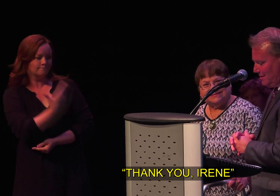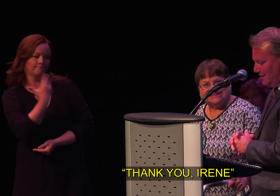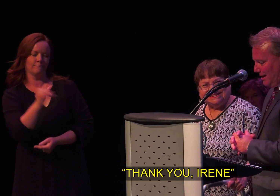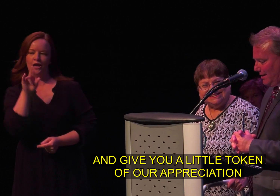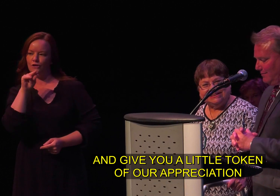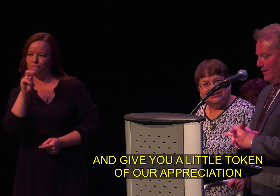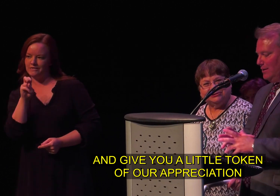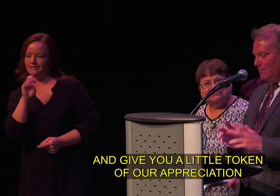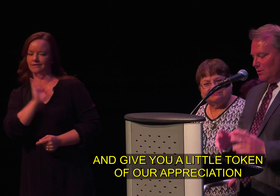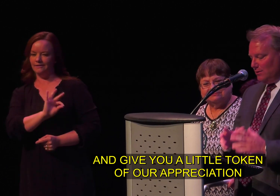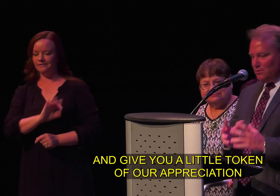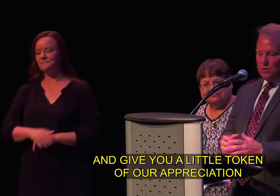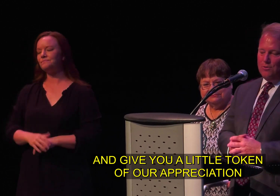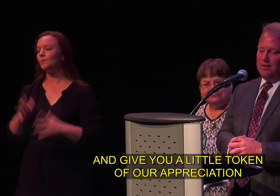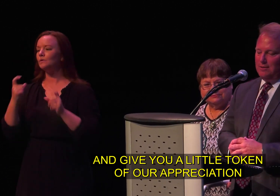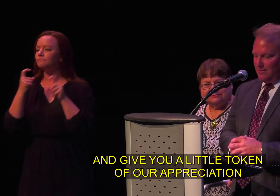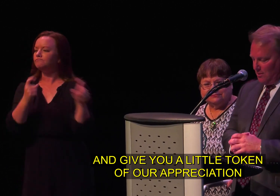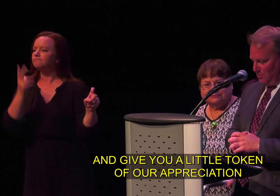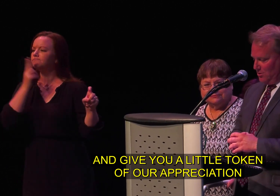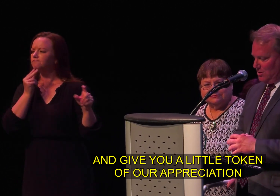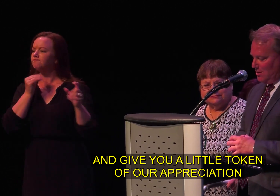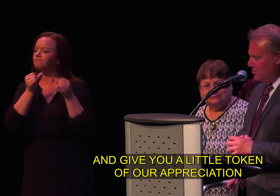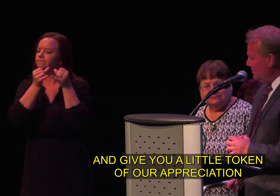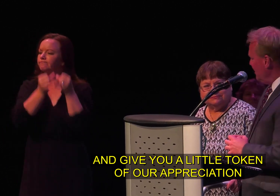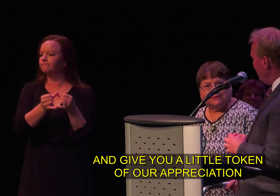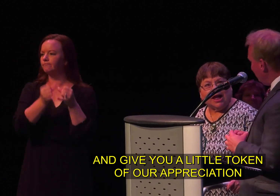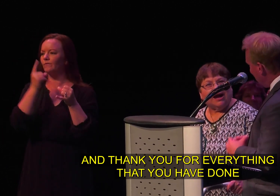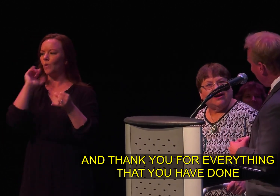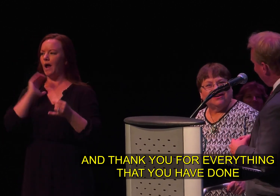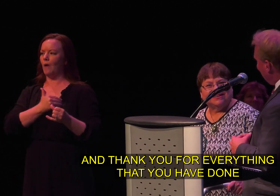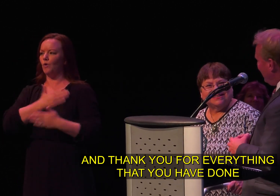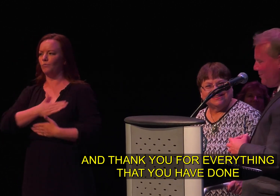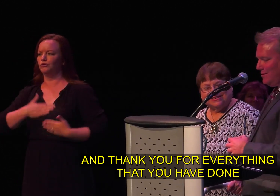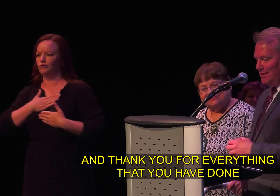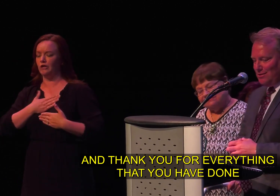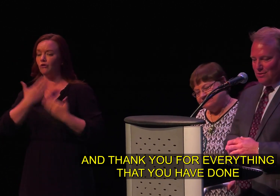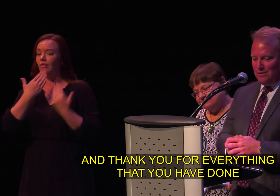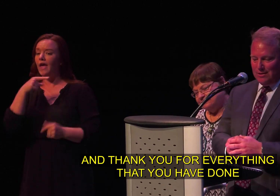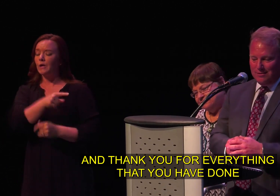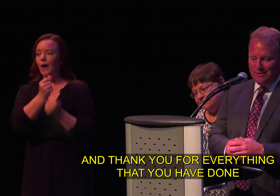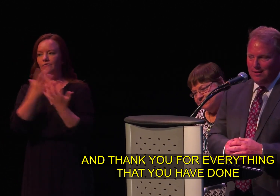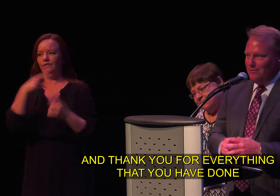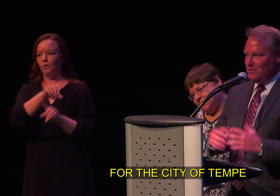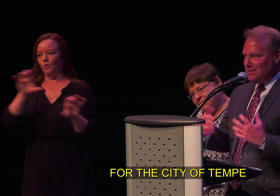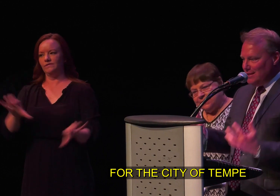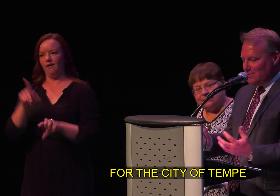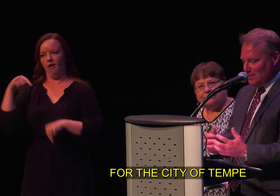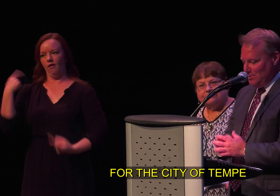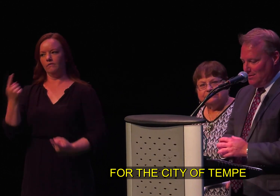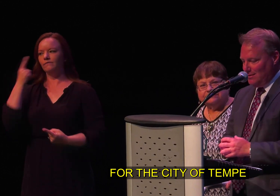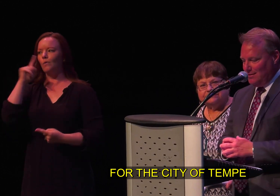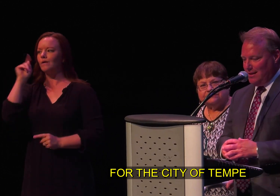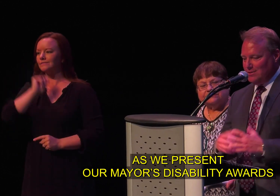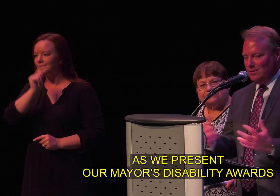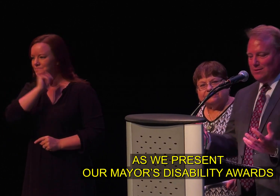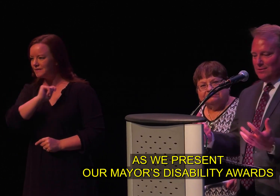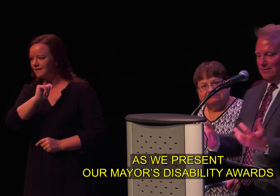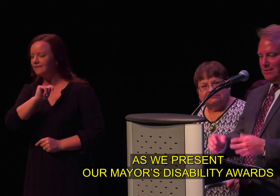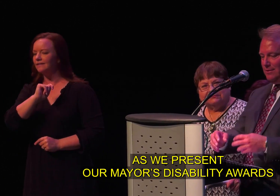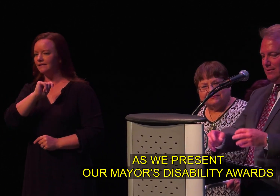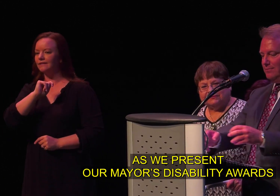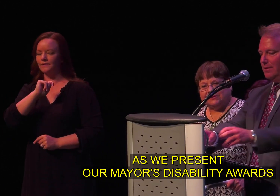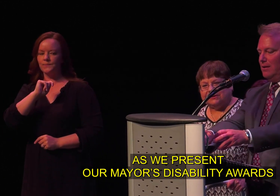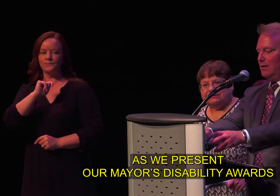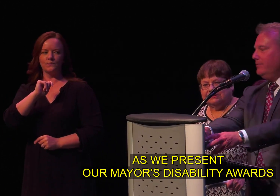irene and give you a little token of our appreciation and thank you for everything that you have done for the city of tempe as we